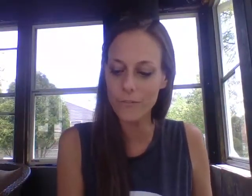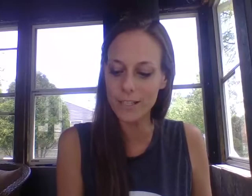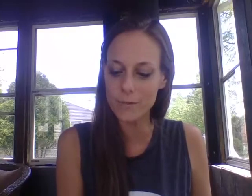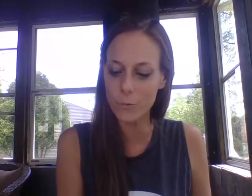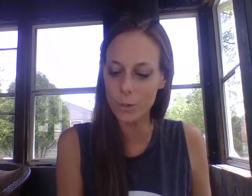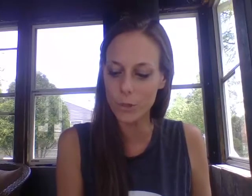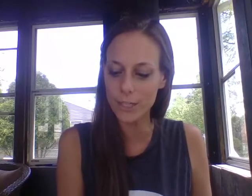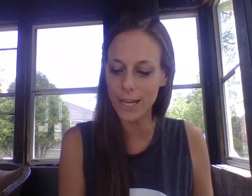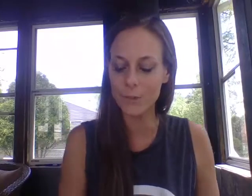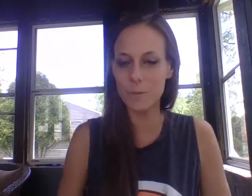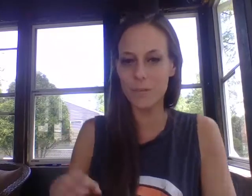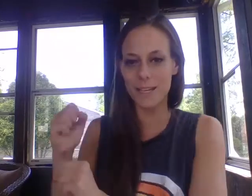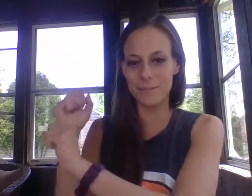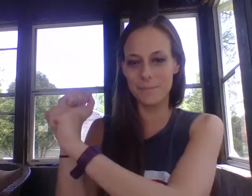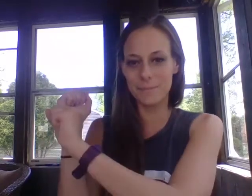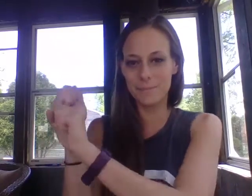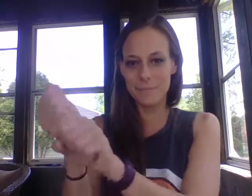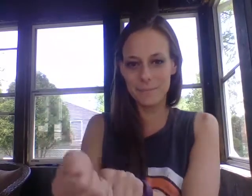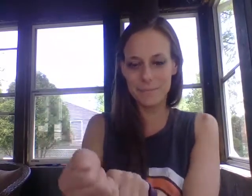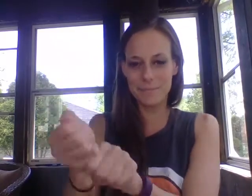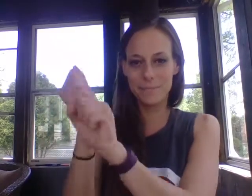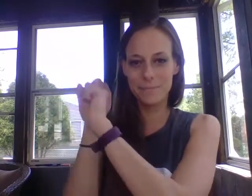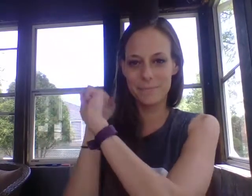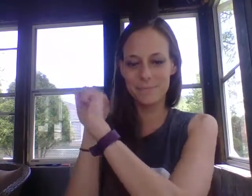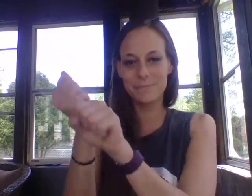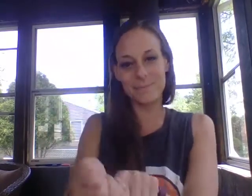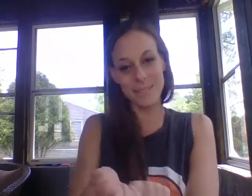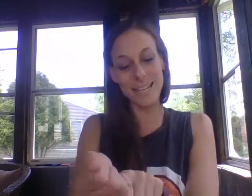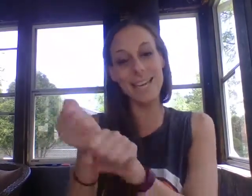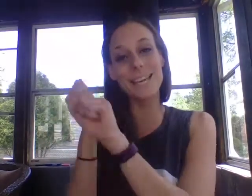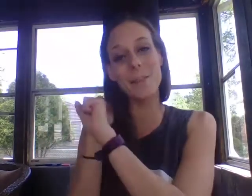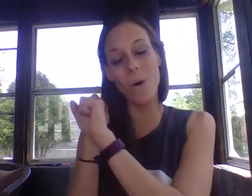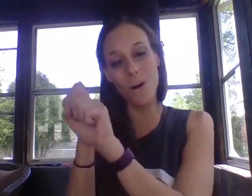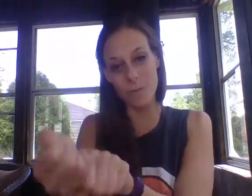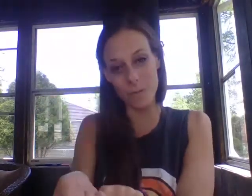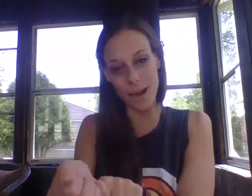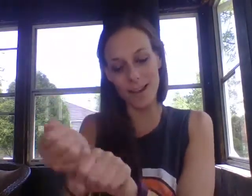fists forward and repeat like hitting the ball with the bat